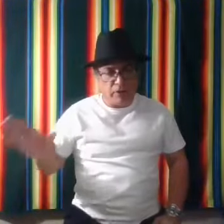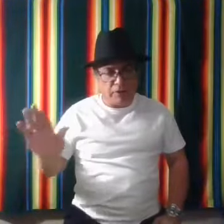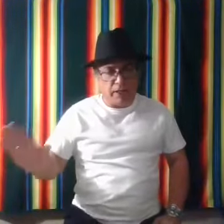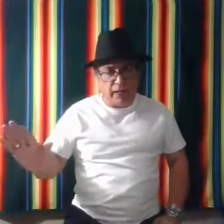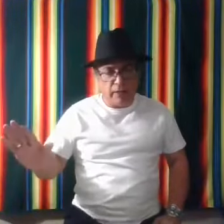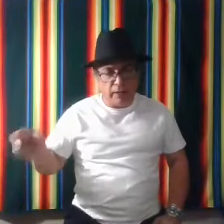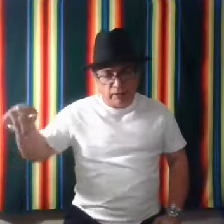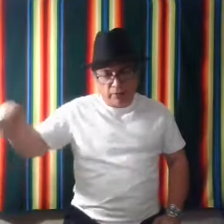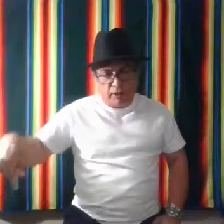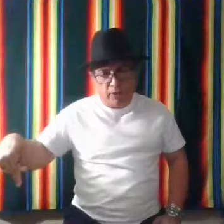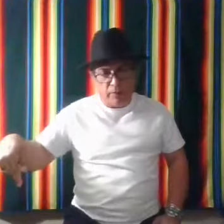stay stay, and there's here.